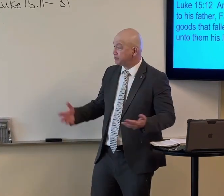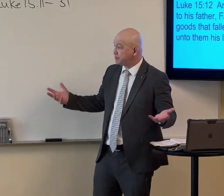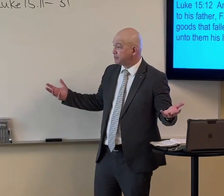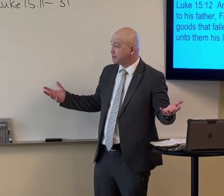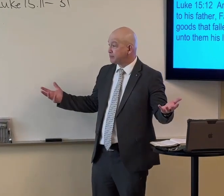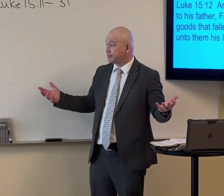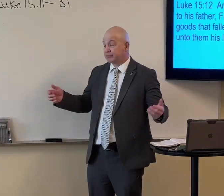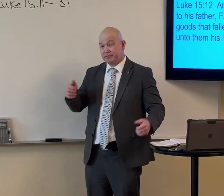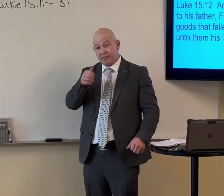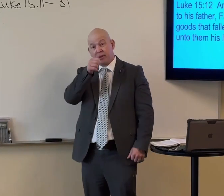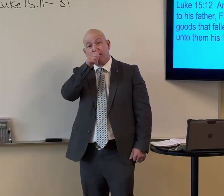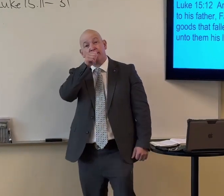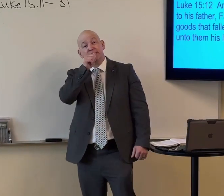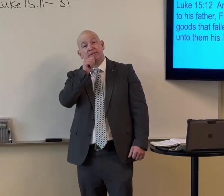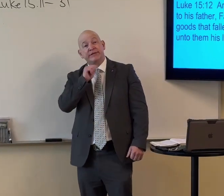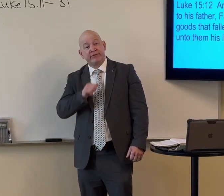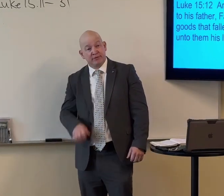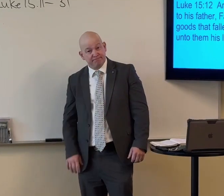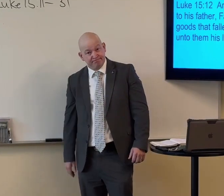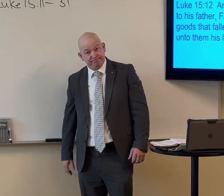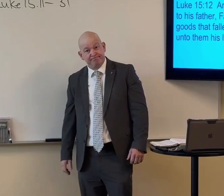And the end result was suffering.